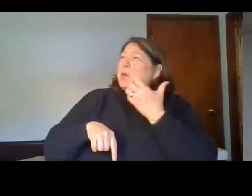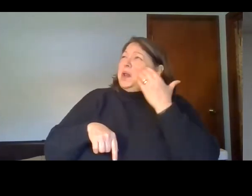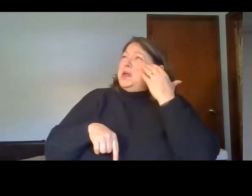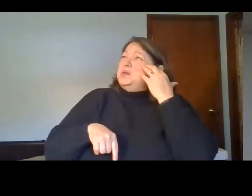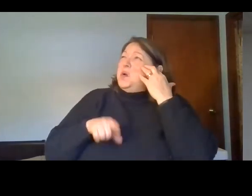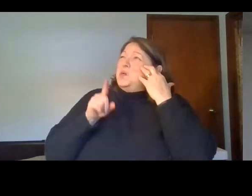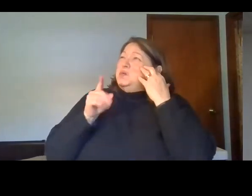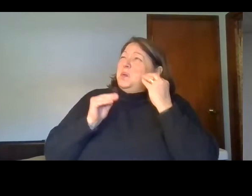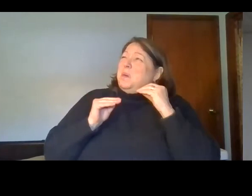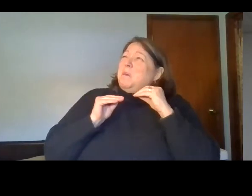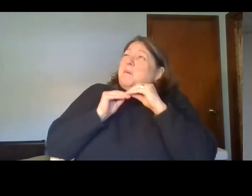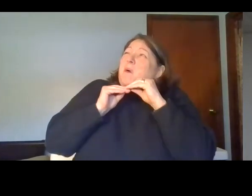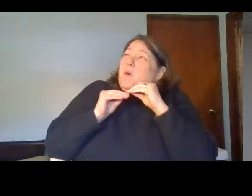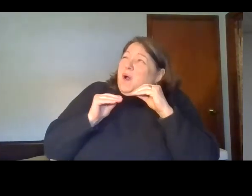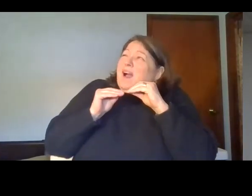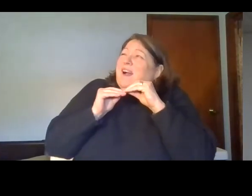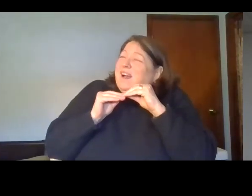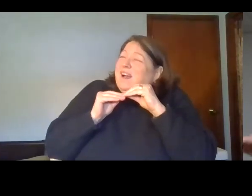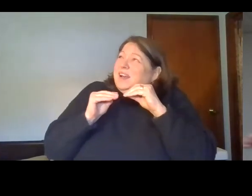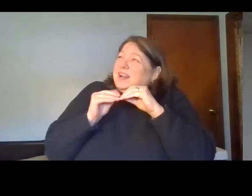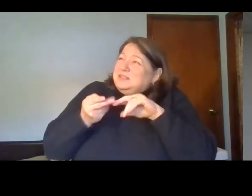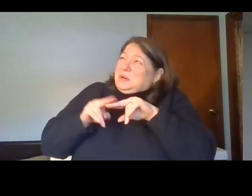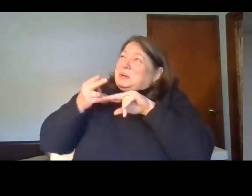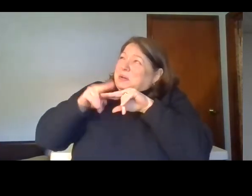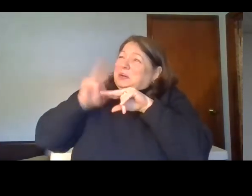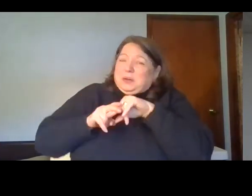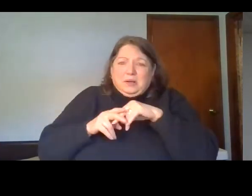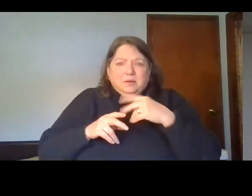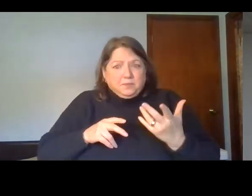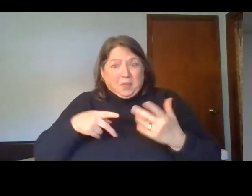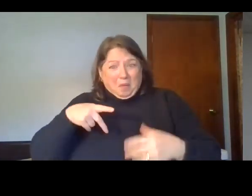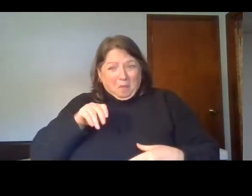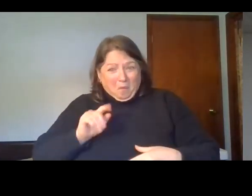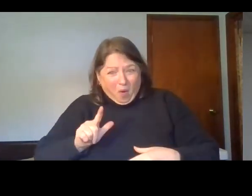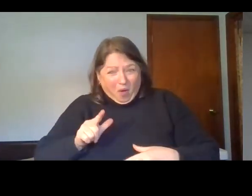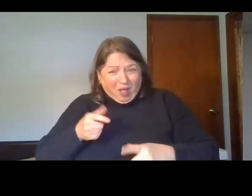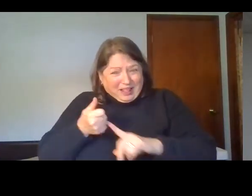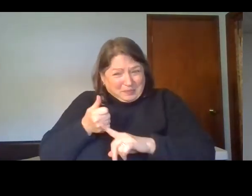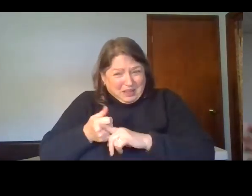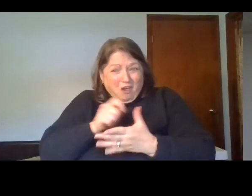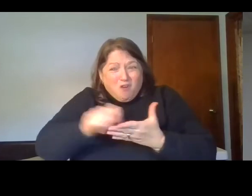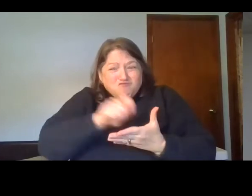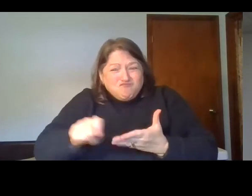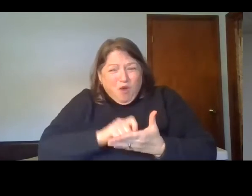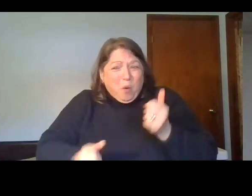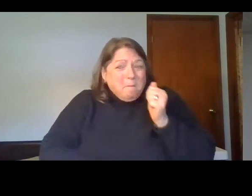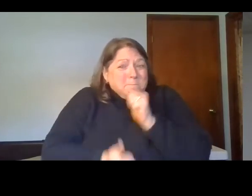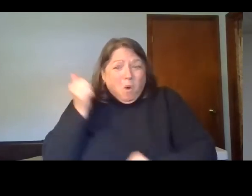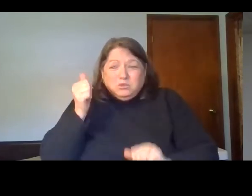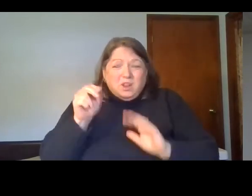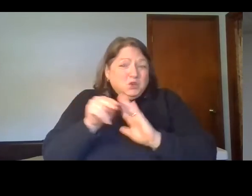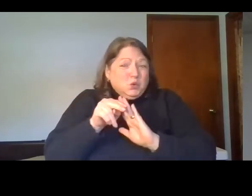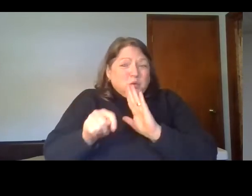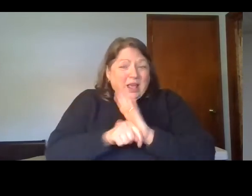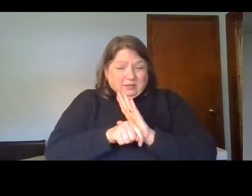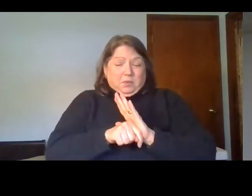so much more better than I already do. This is Paul who wrote perhaps more than half of the book of the New Testament. Now I want to know you better. want to experience